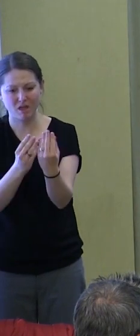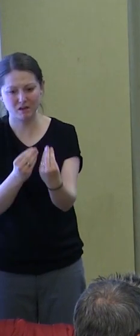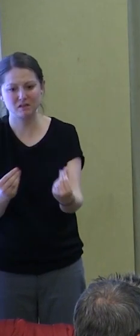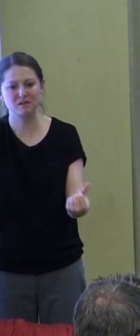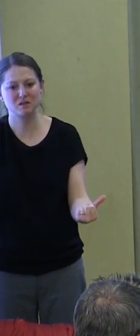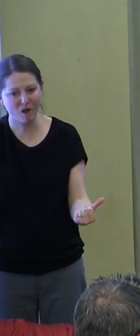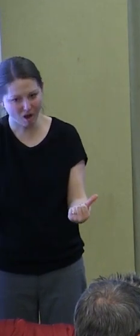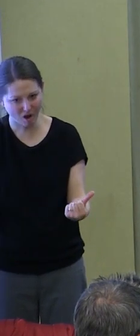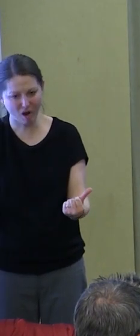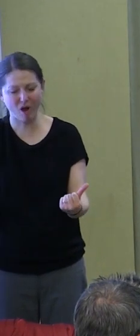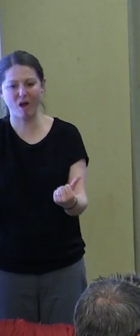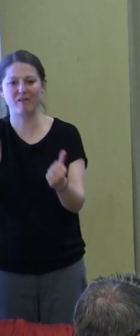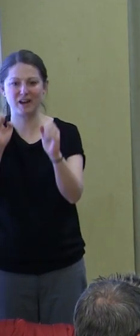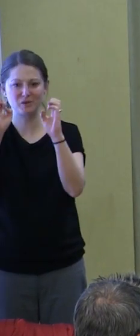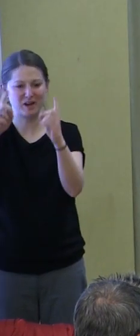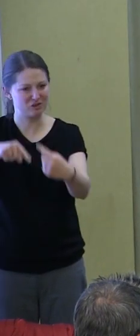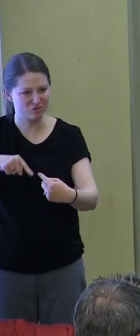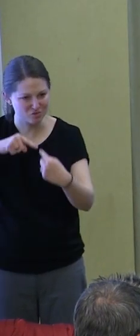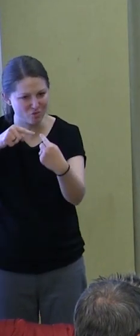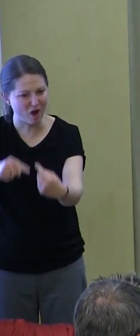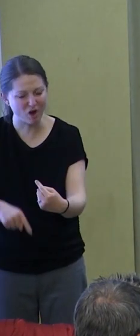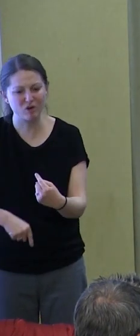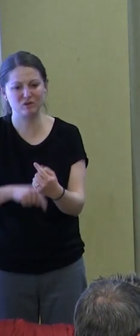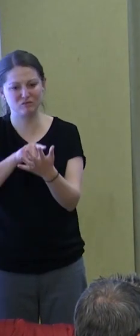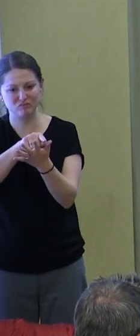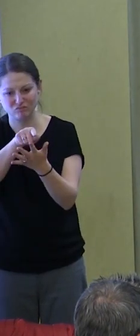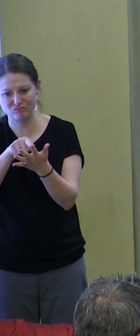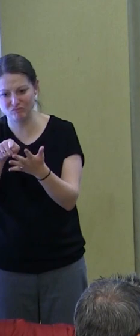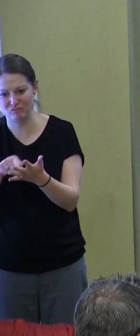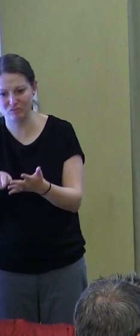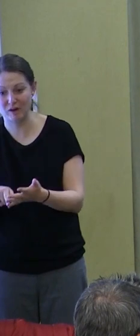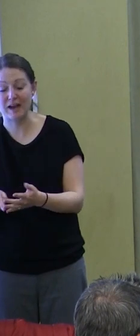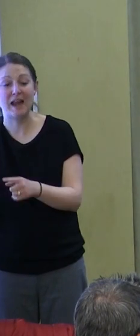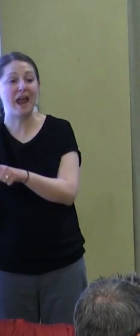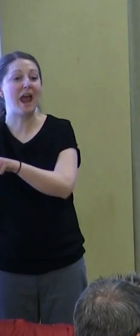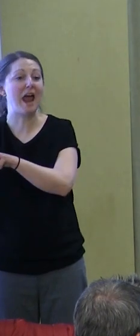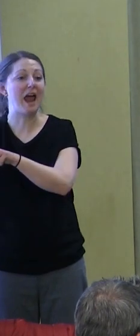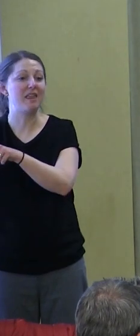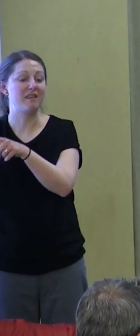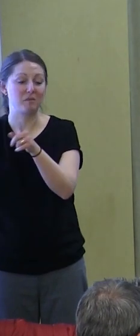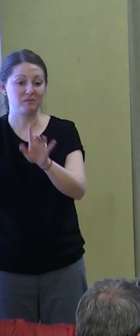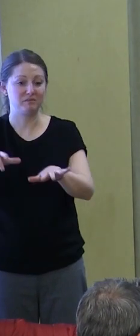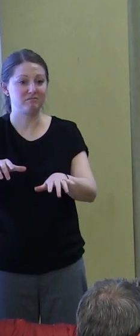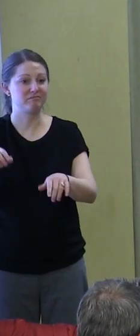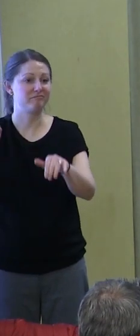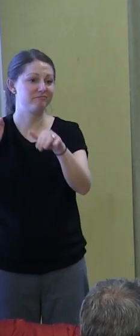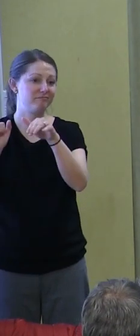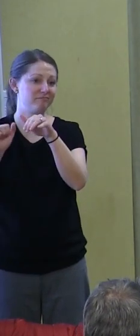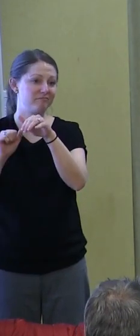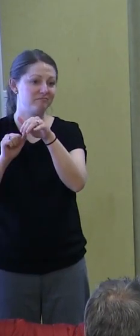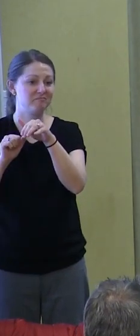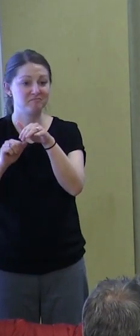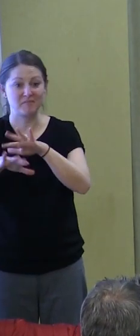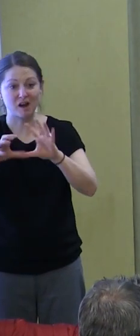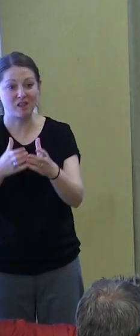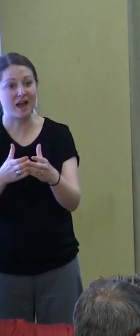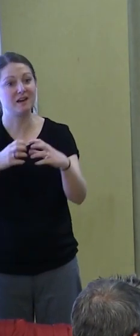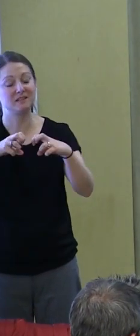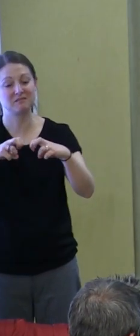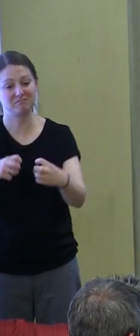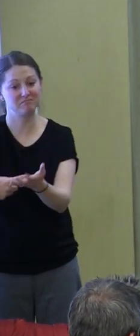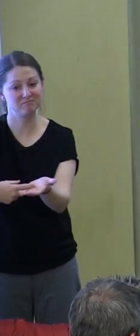particular area of education struggle. And then back in the classroom, I'm arming them. I'm arming them with historical